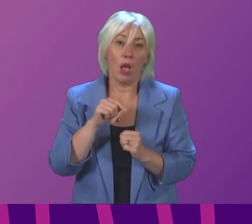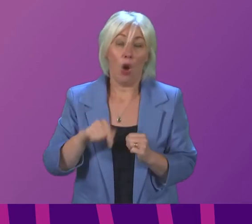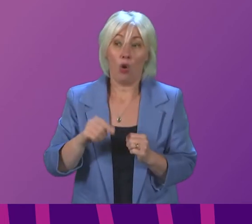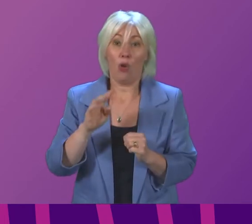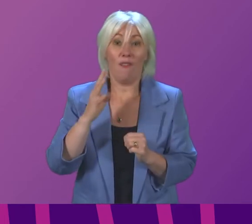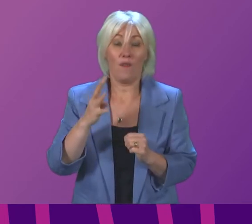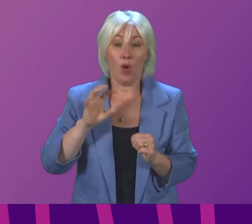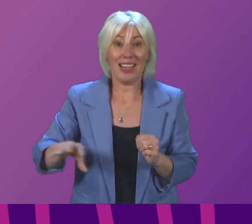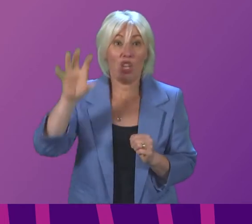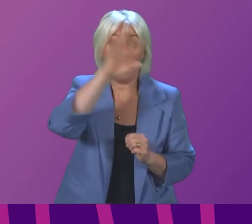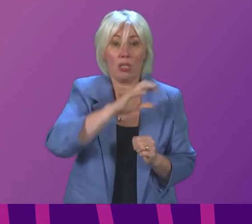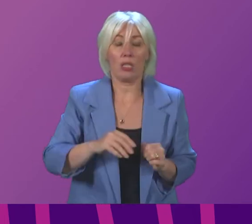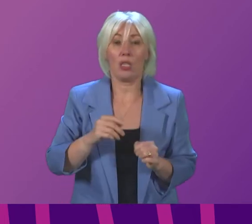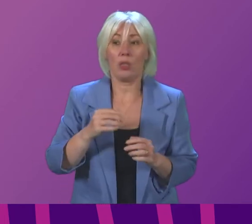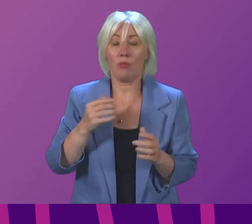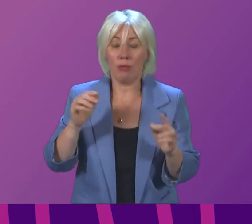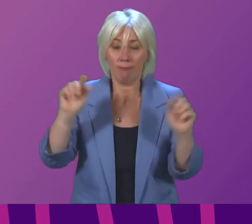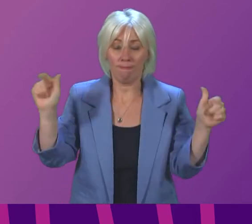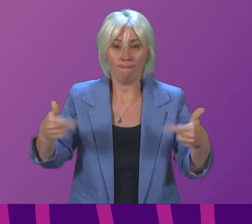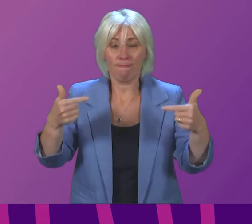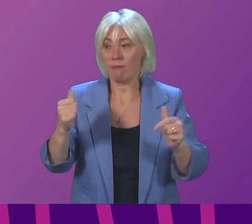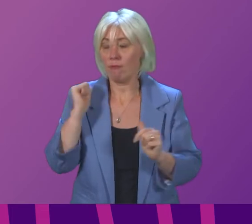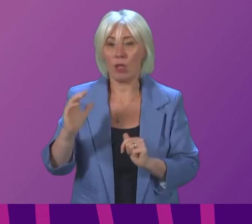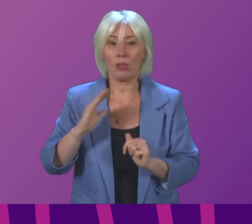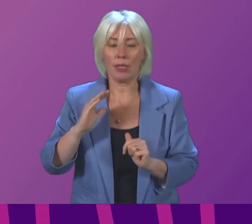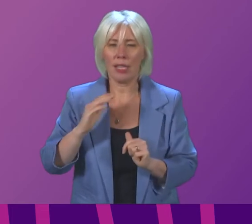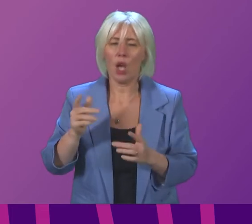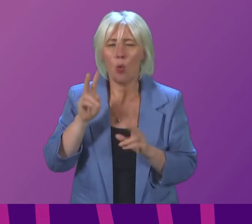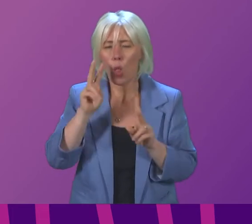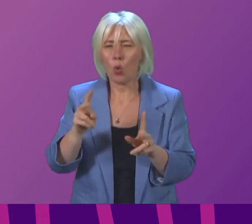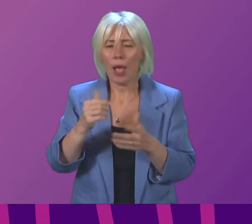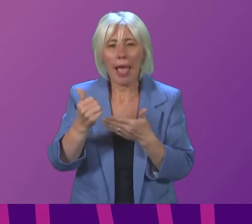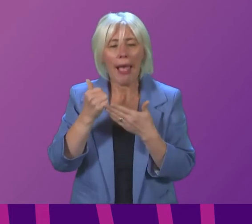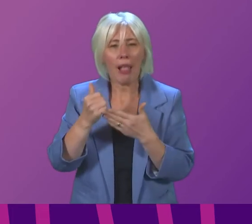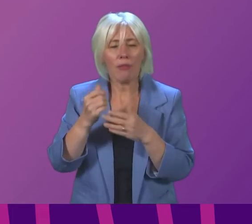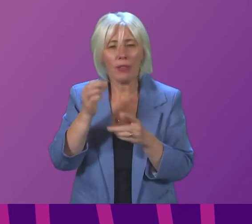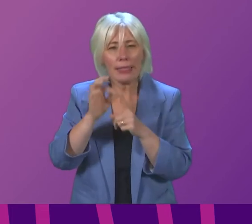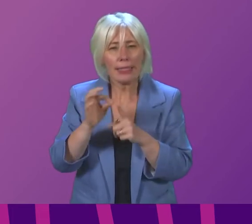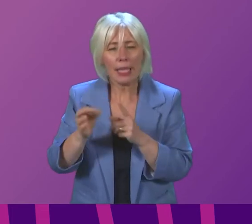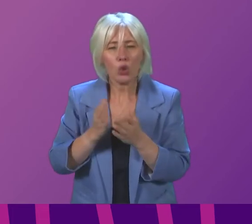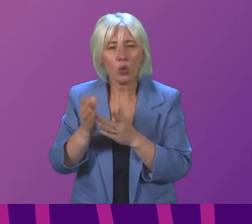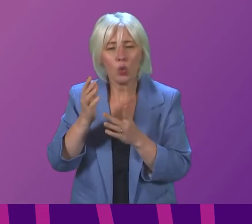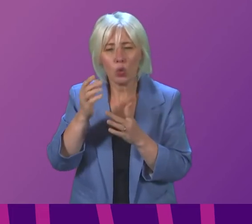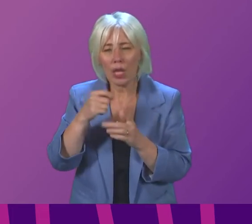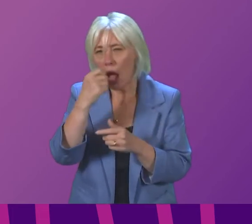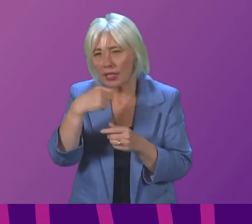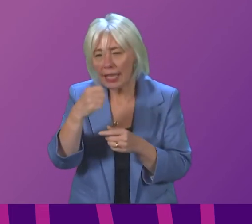on a Four Nations call on Sunday where the head of the testing system went into a lot of very helpful detail about the work that is underway to increase